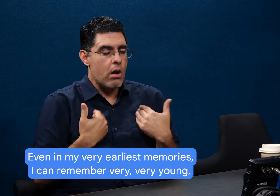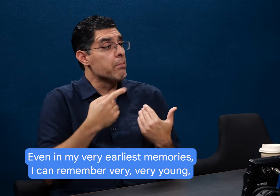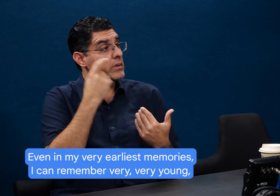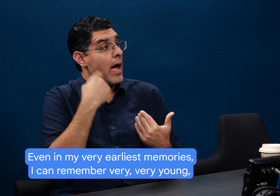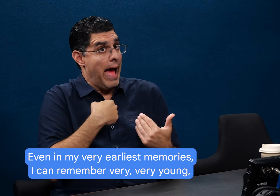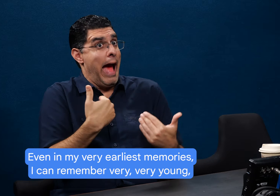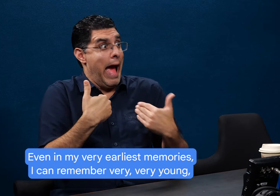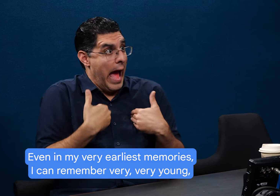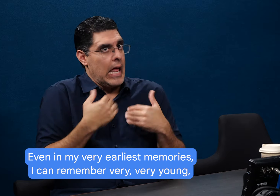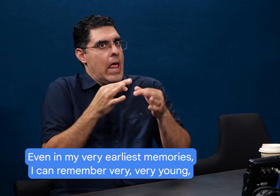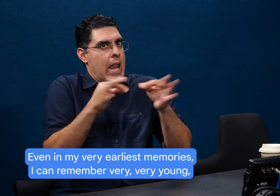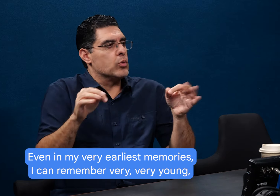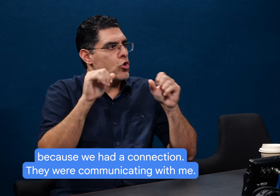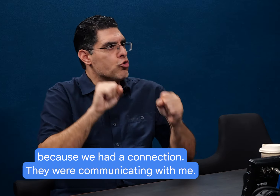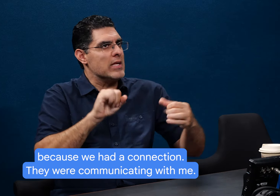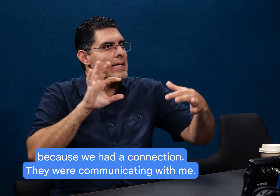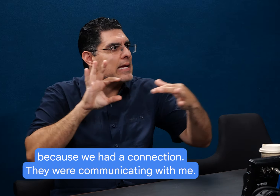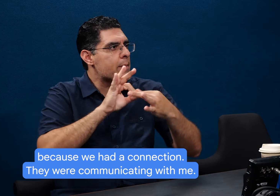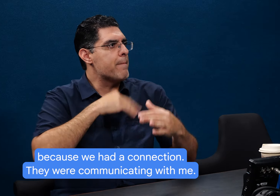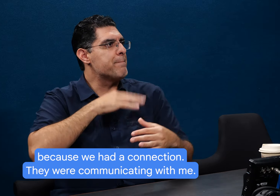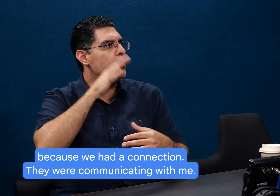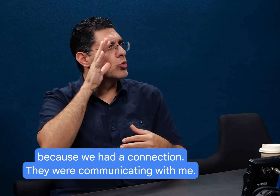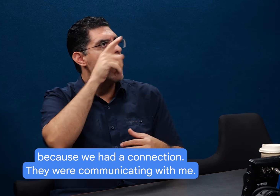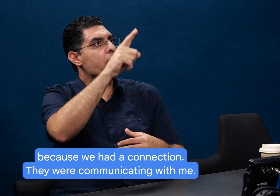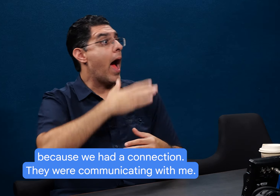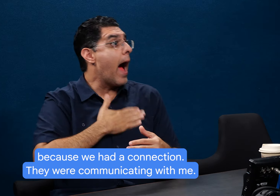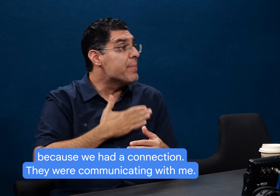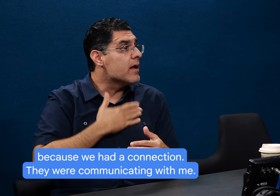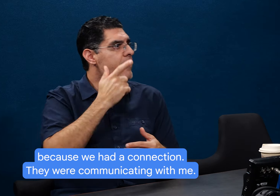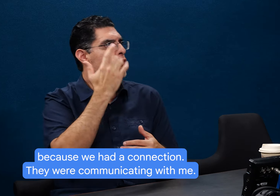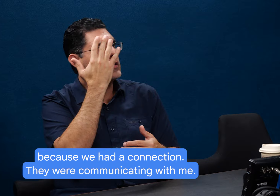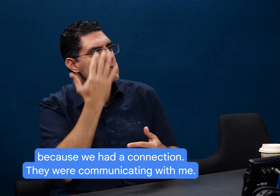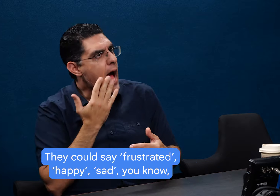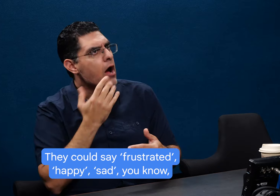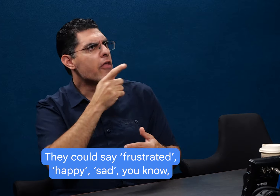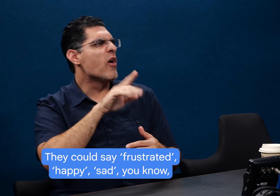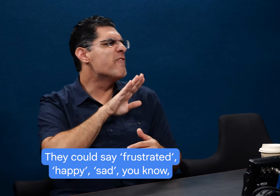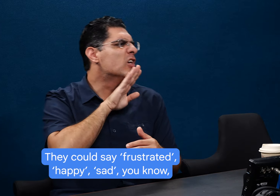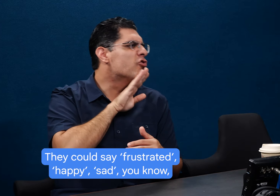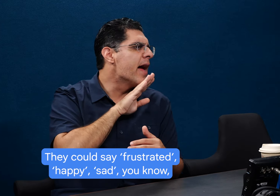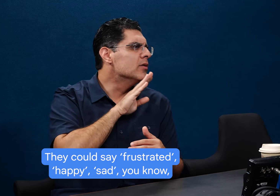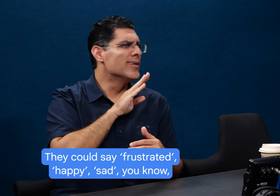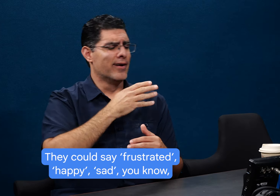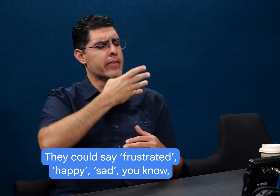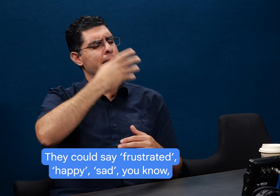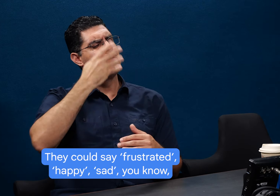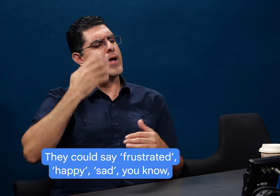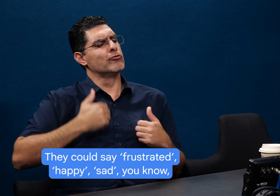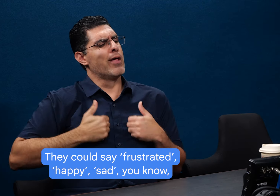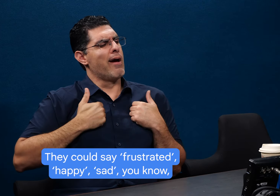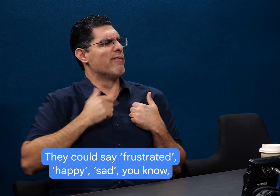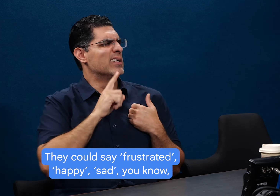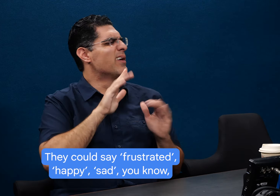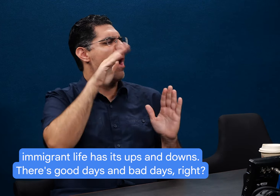earliest memories, I can remember being very young because we had a connection. They were communicating with me. They could say frustrated, happy,